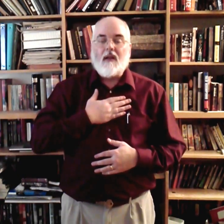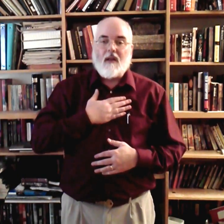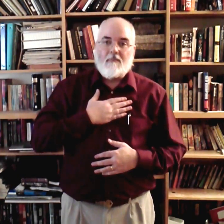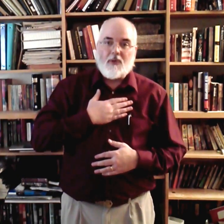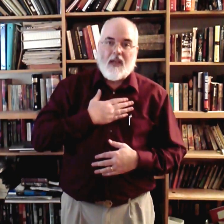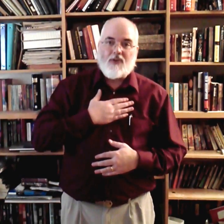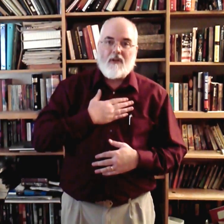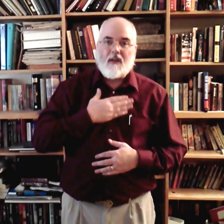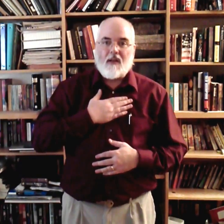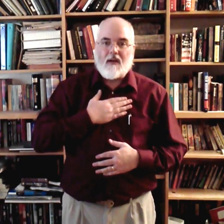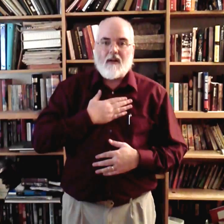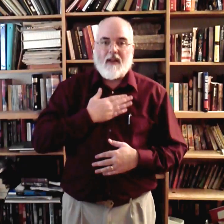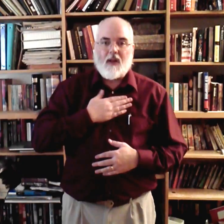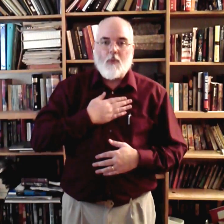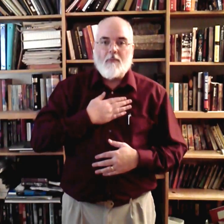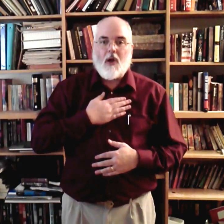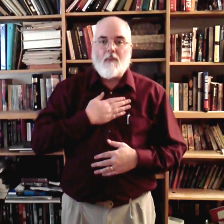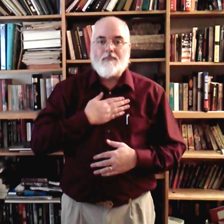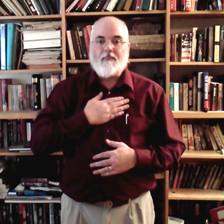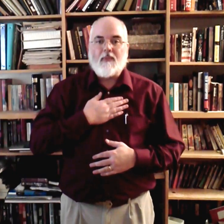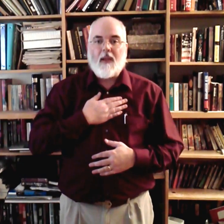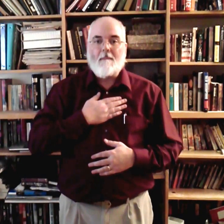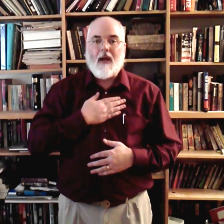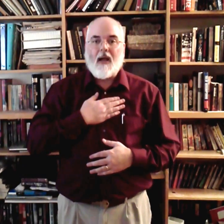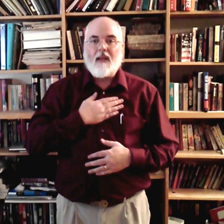possession in an open palm. Okay? My.